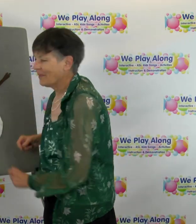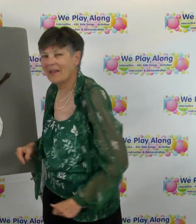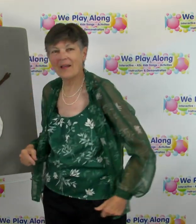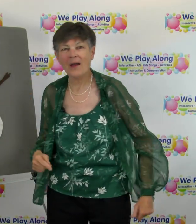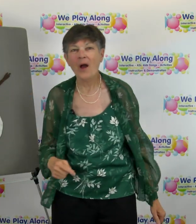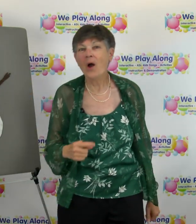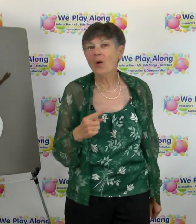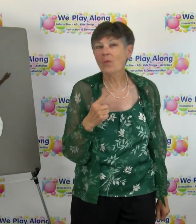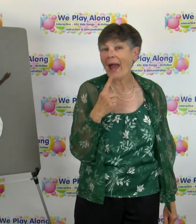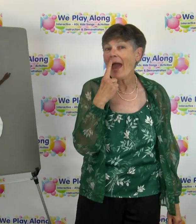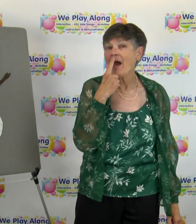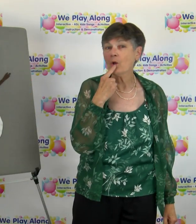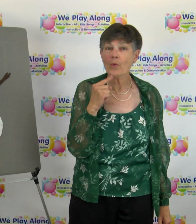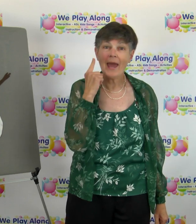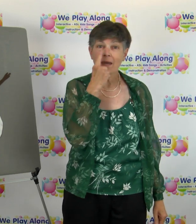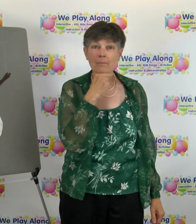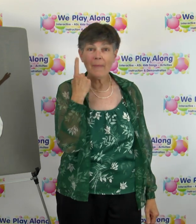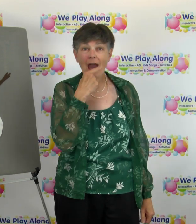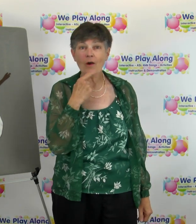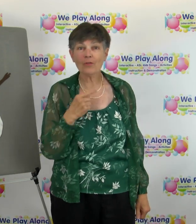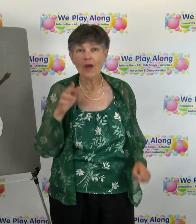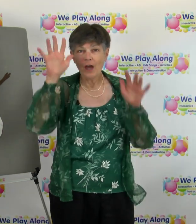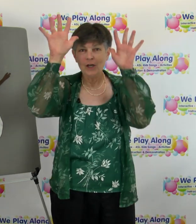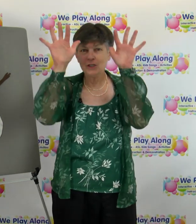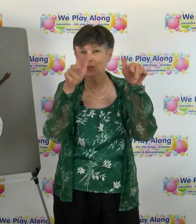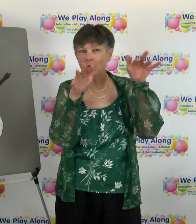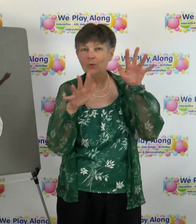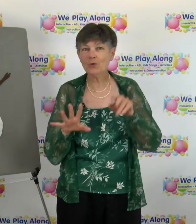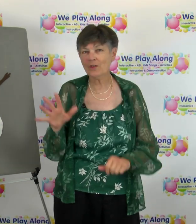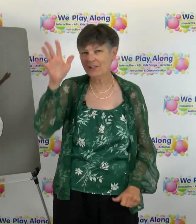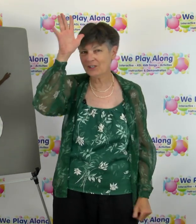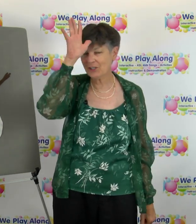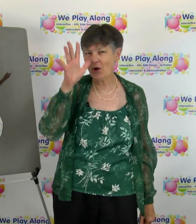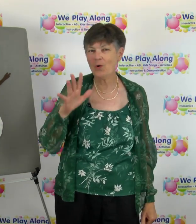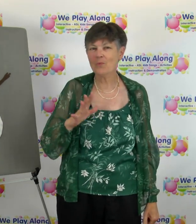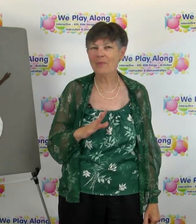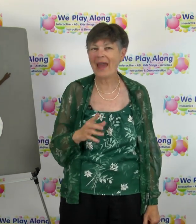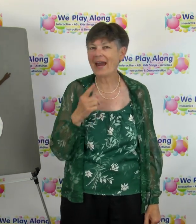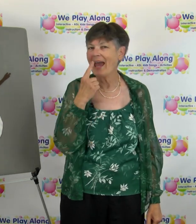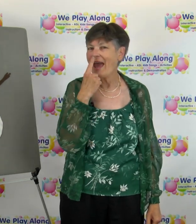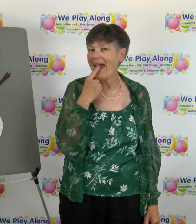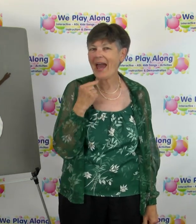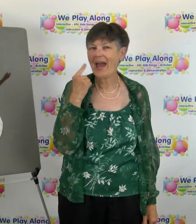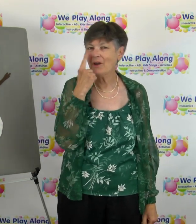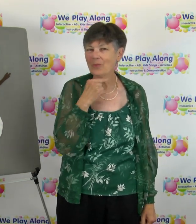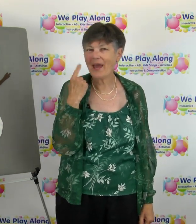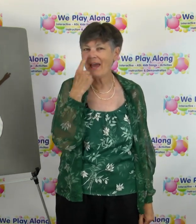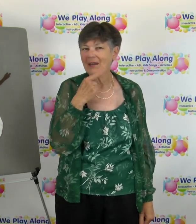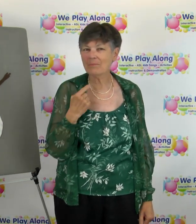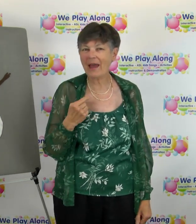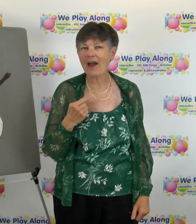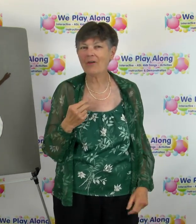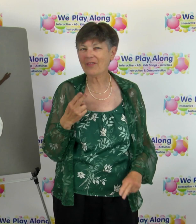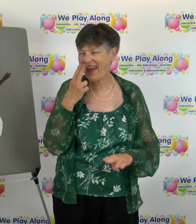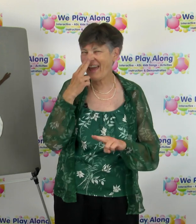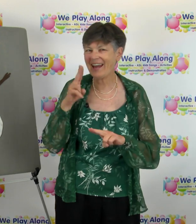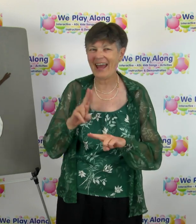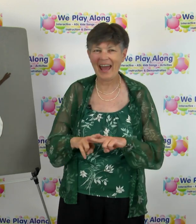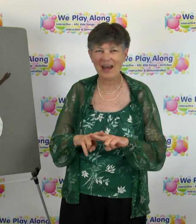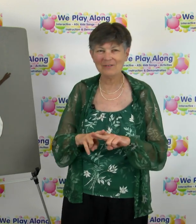we'll add a red mouth to the snowman add a red mouth to have